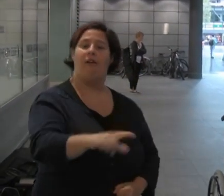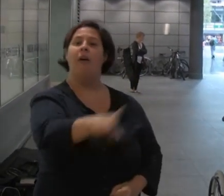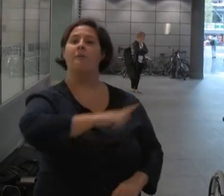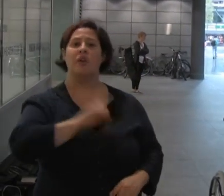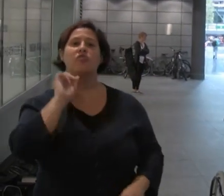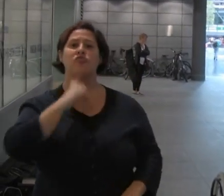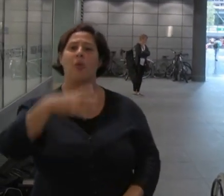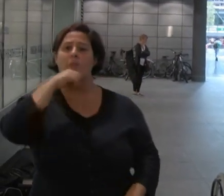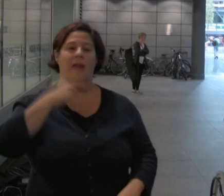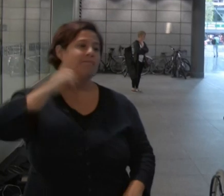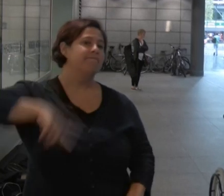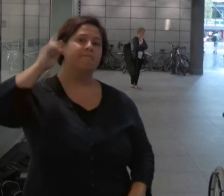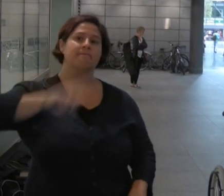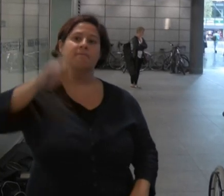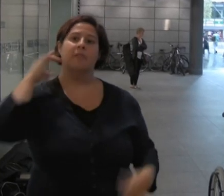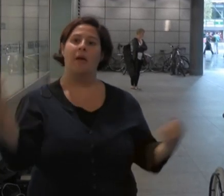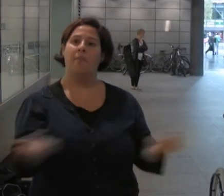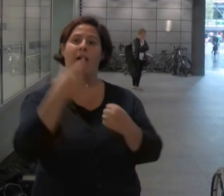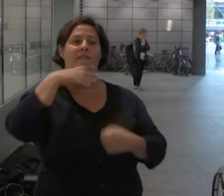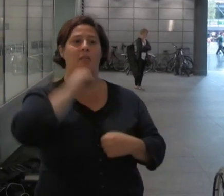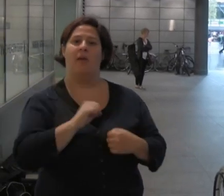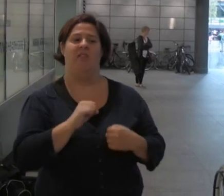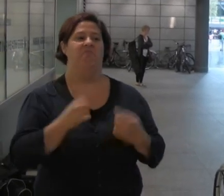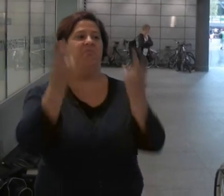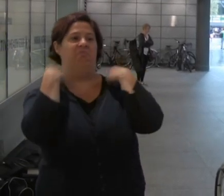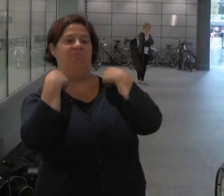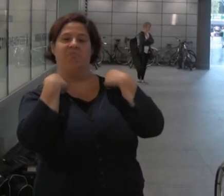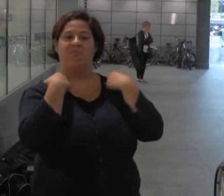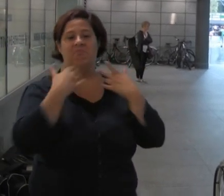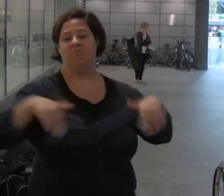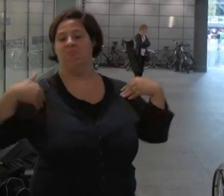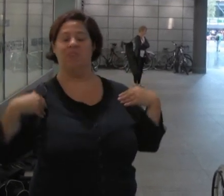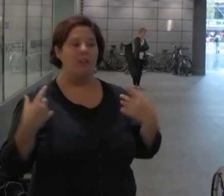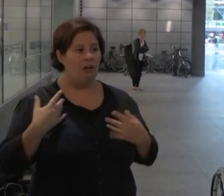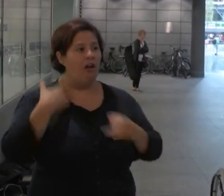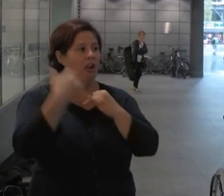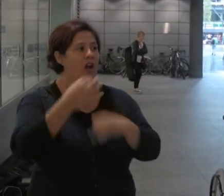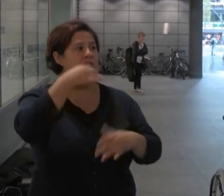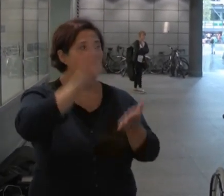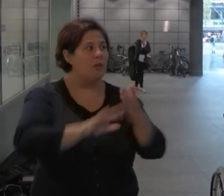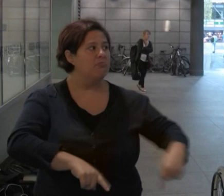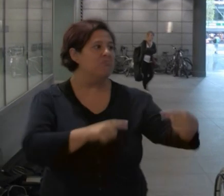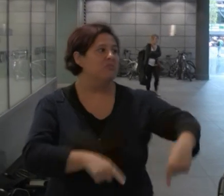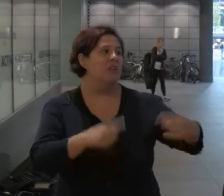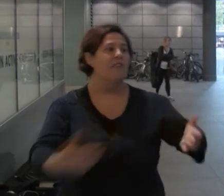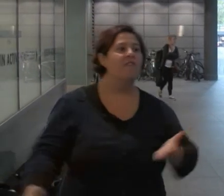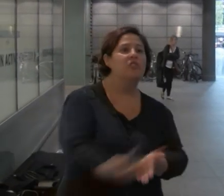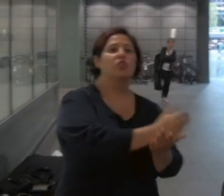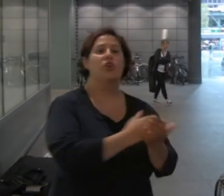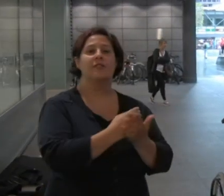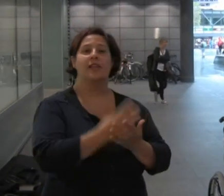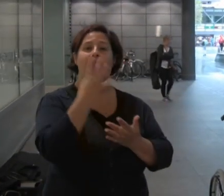cruel men refused to listen, and powerful men refused to act. She spent her last months fighting for the security of